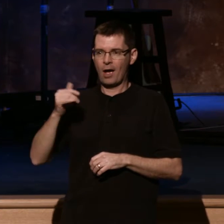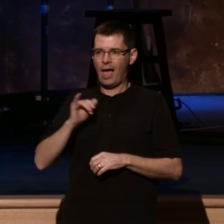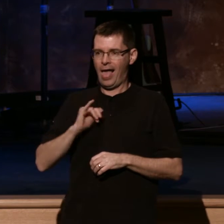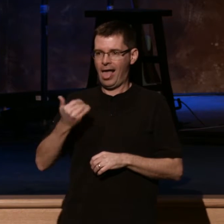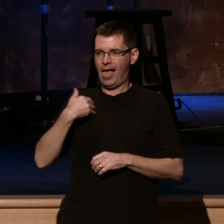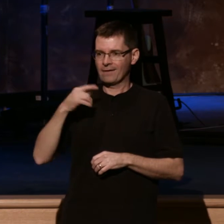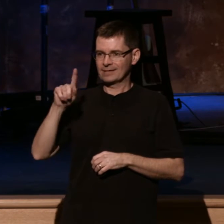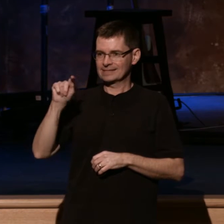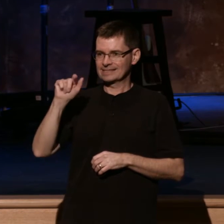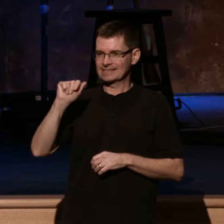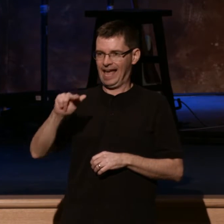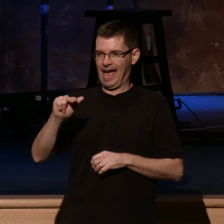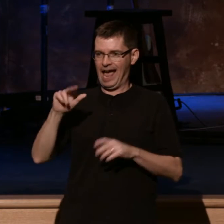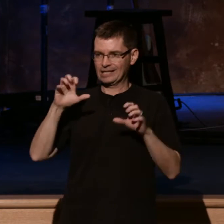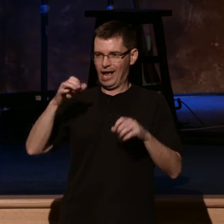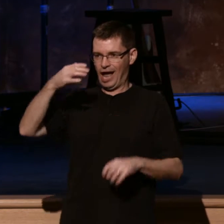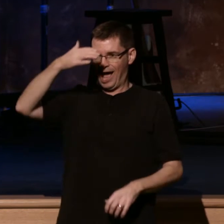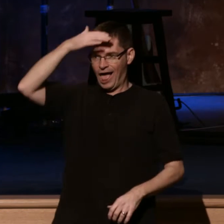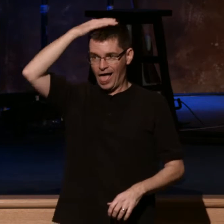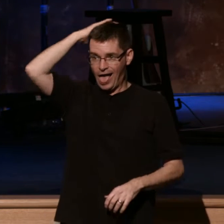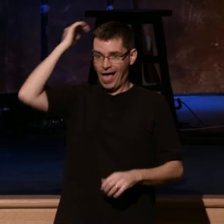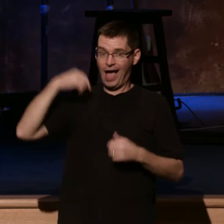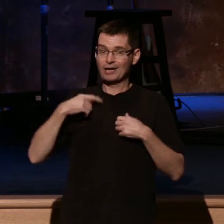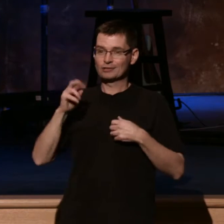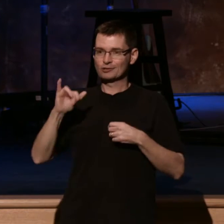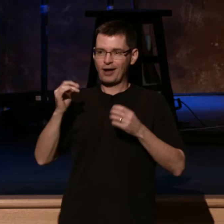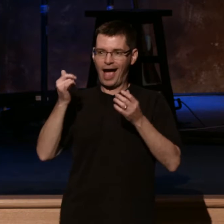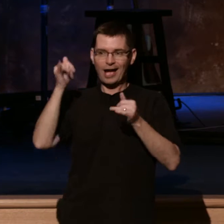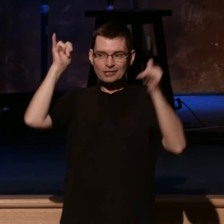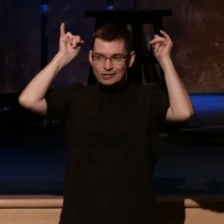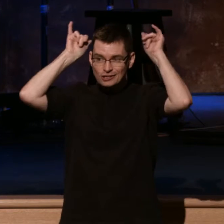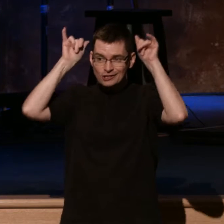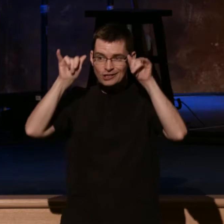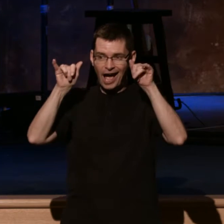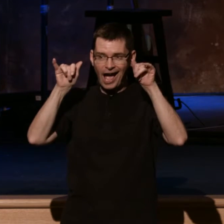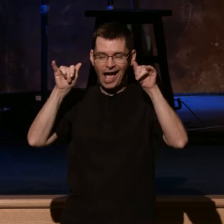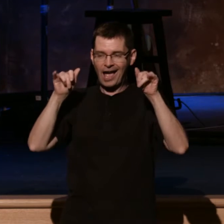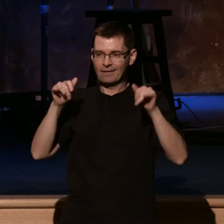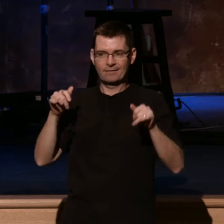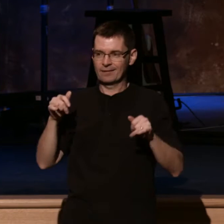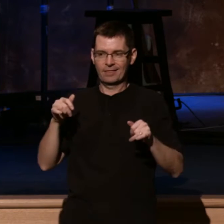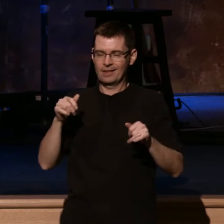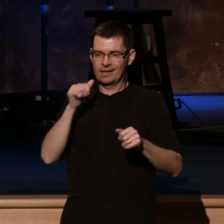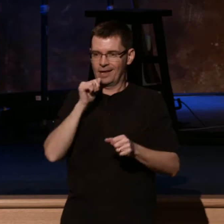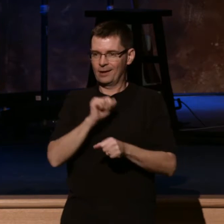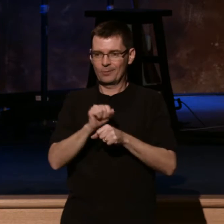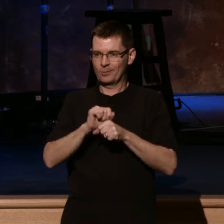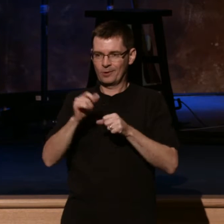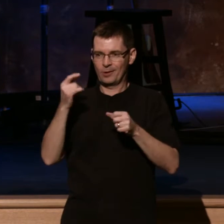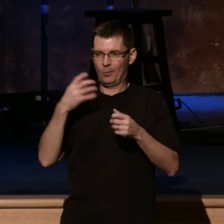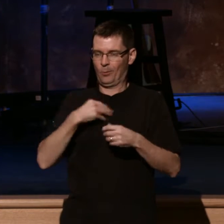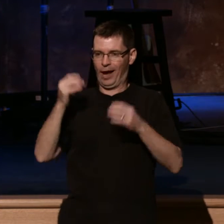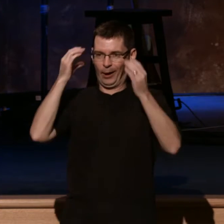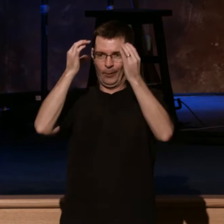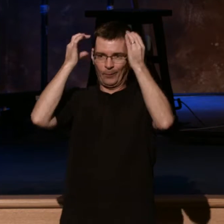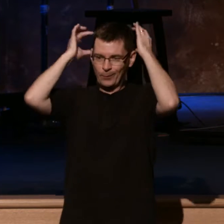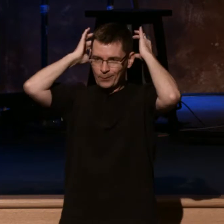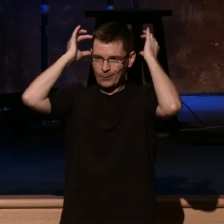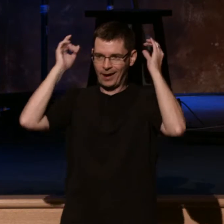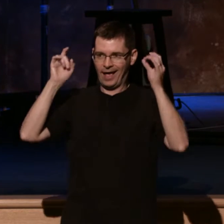the middle, and then once I shaved the sides, it was just white as can be. So I put a little of that tanner on there. I had three people ask me if I was on